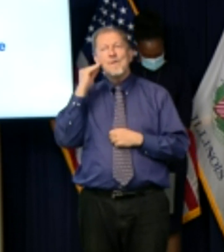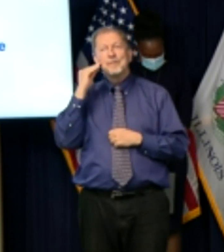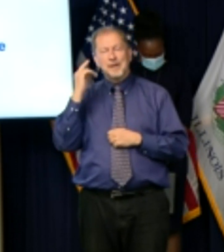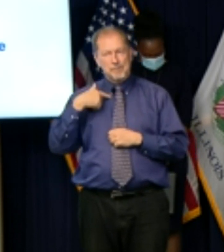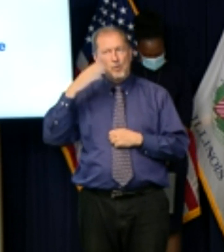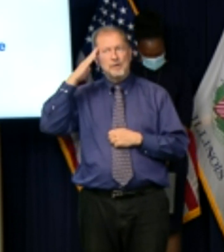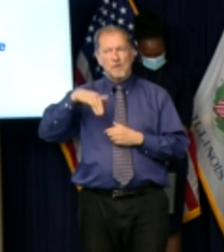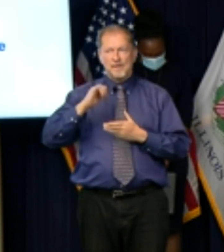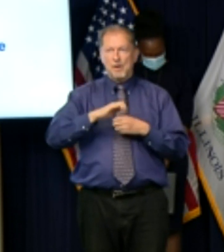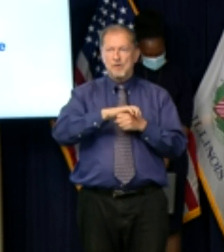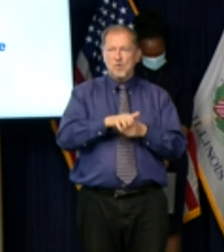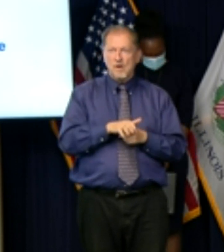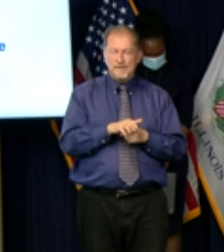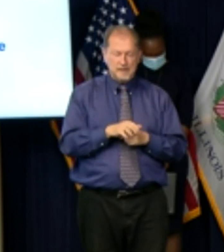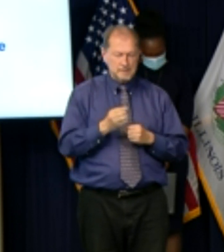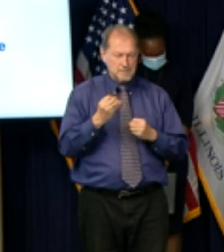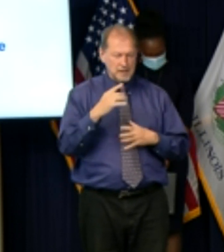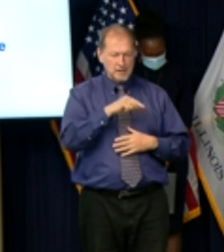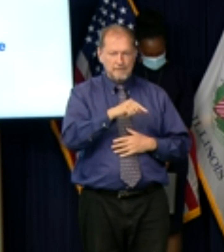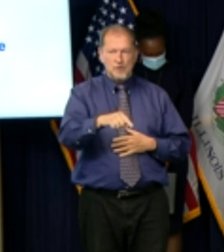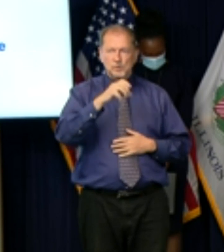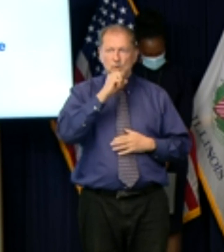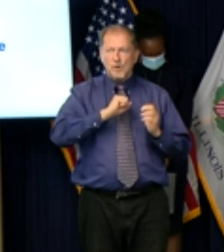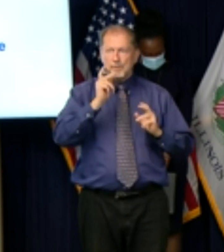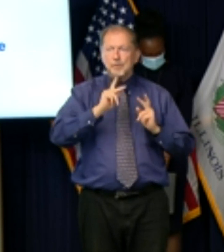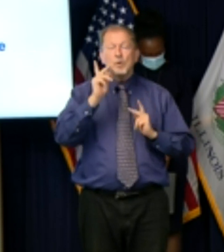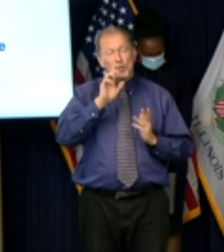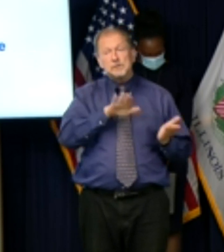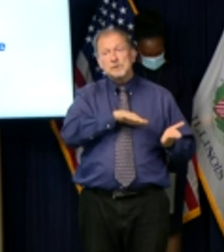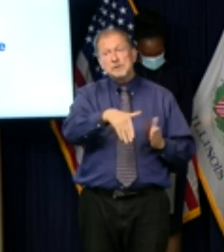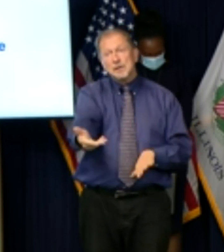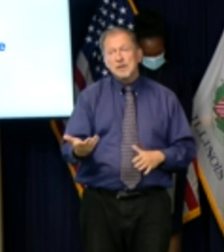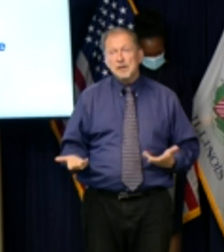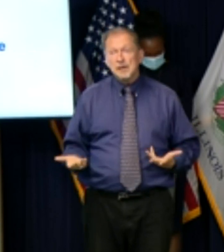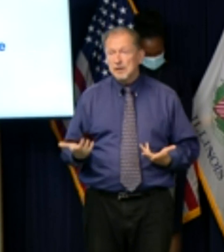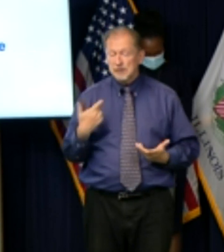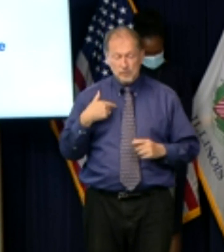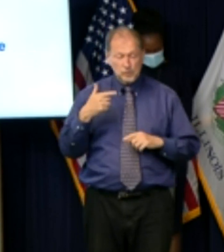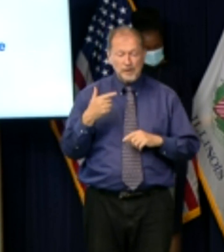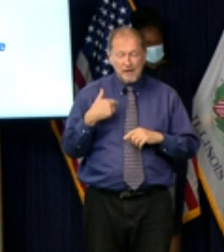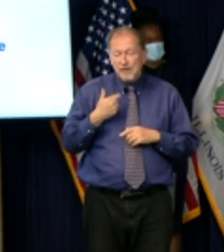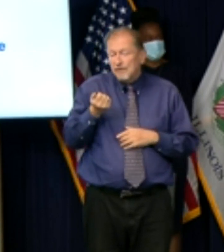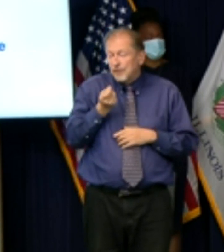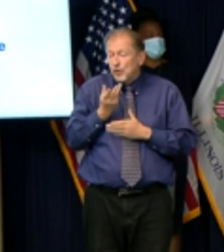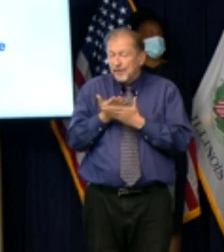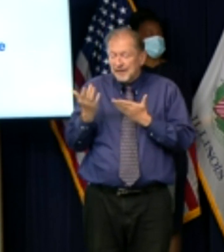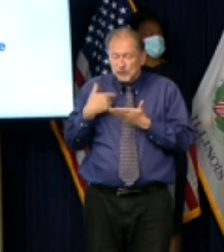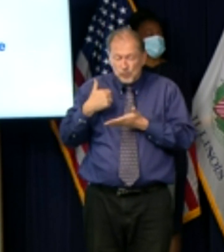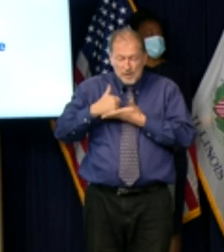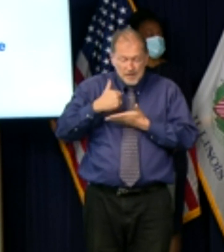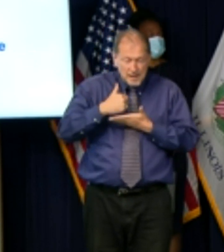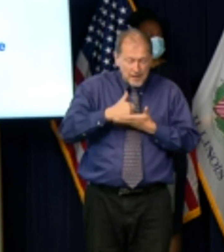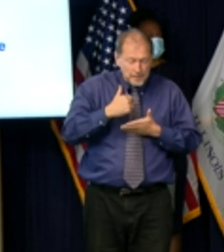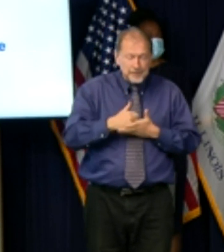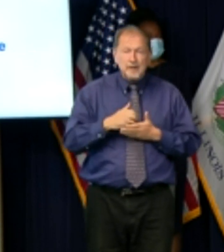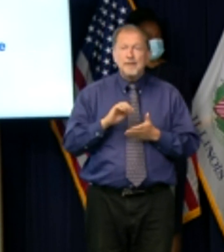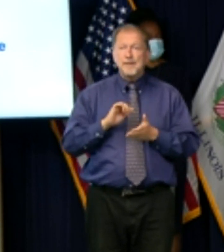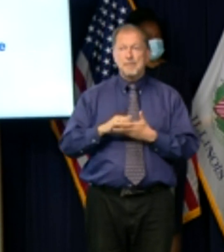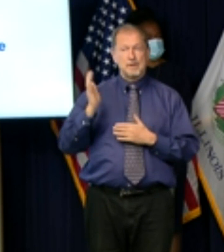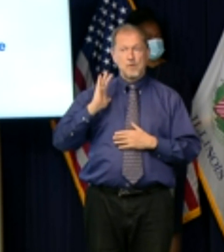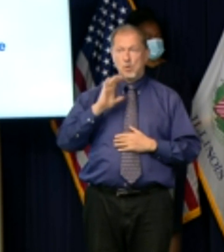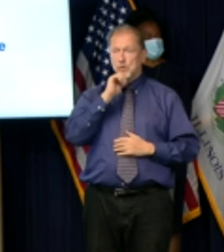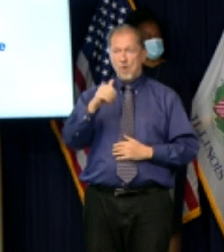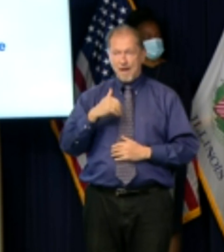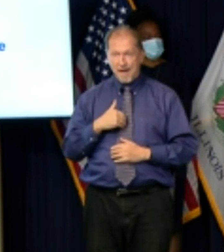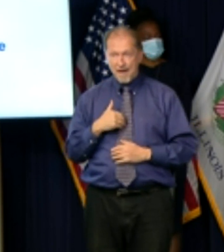with this virus it is going to do what it wants to do we have a few tools in our armamentarium now which we didn't have before